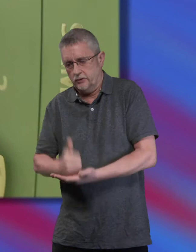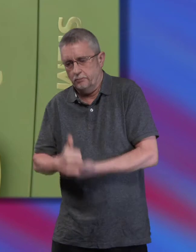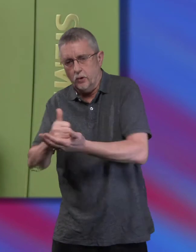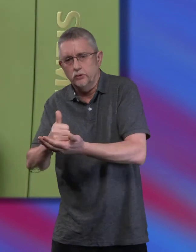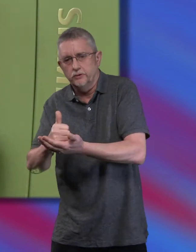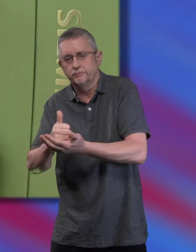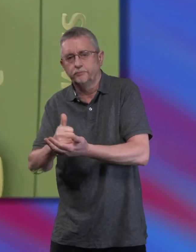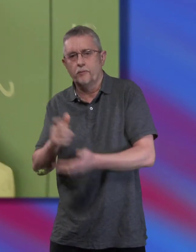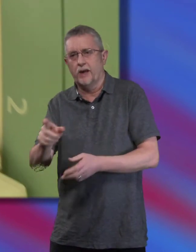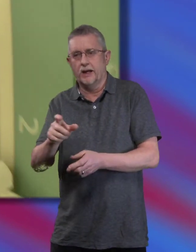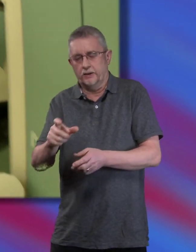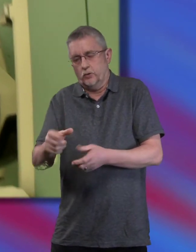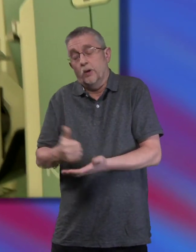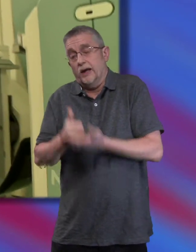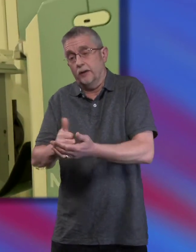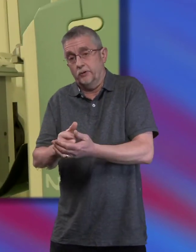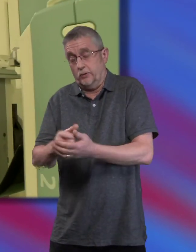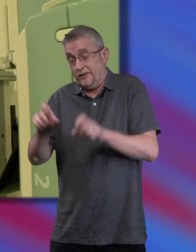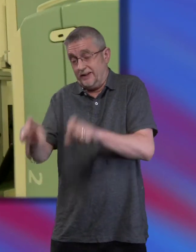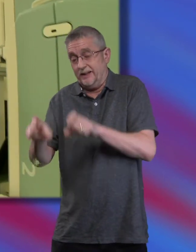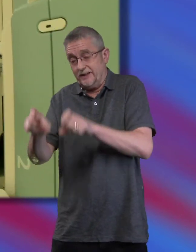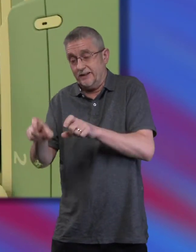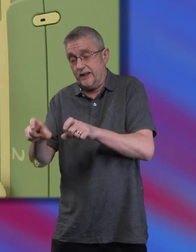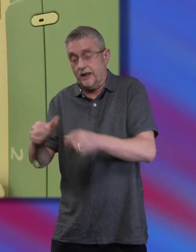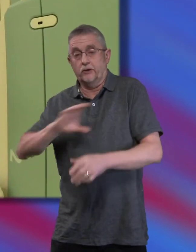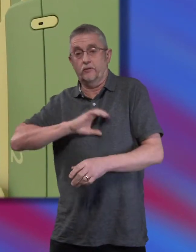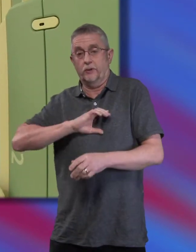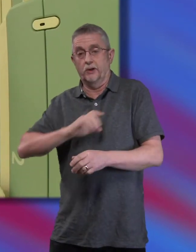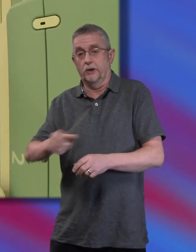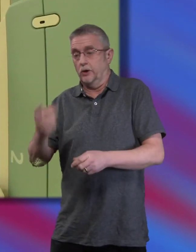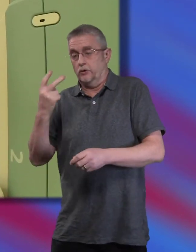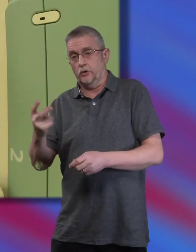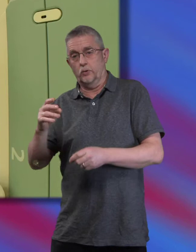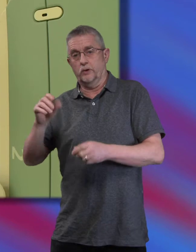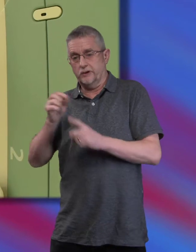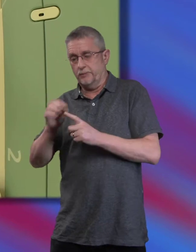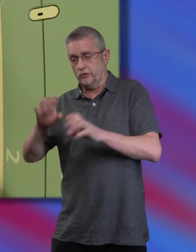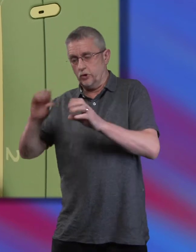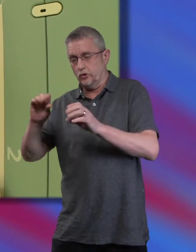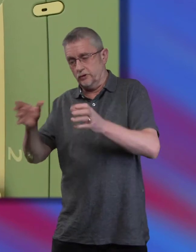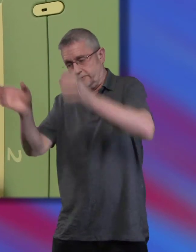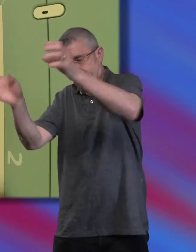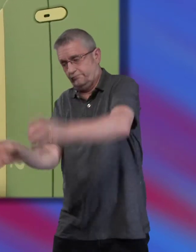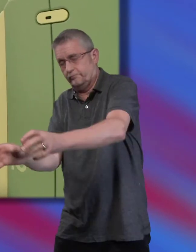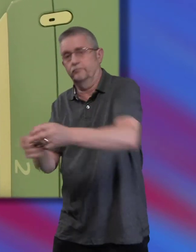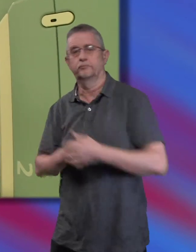and to help you keep nice and still and be very comfortable for the whole of your scan, we're going to put two specialty cushions either side.